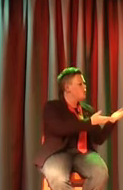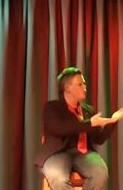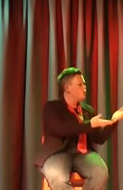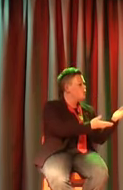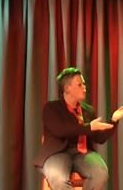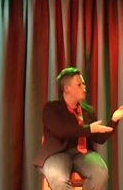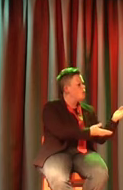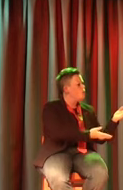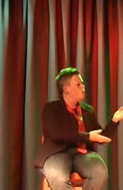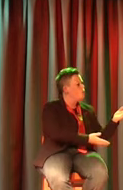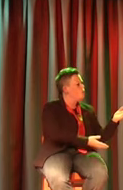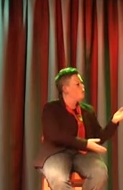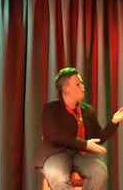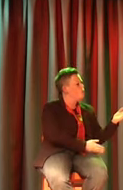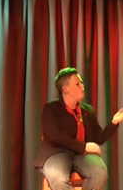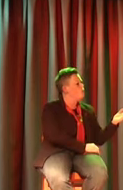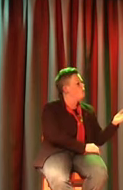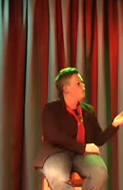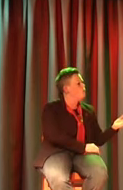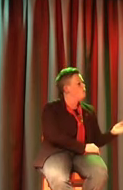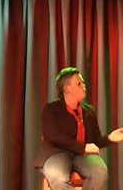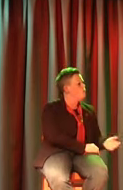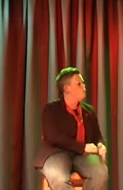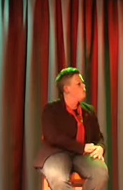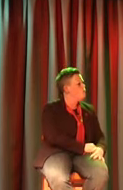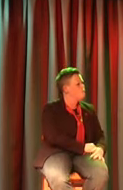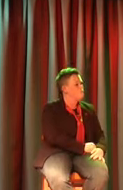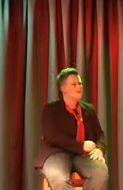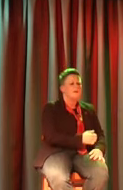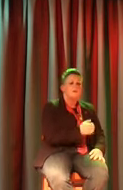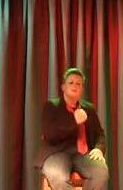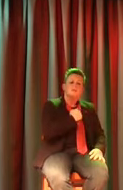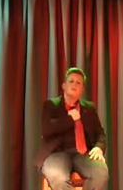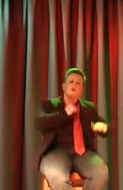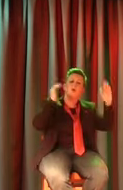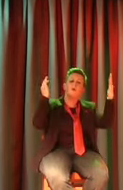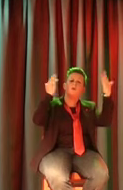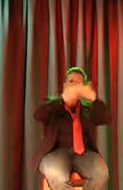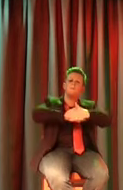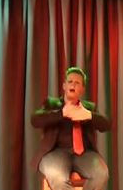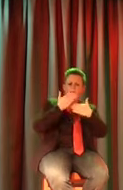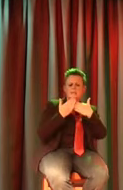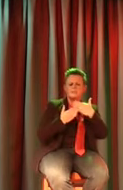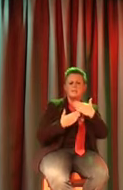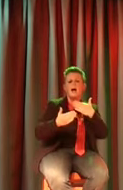I took my night